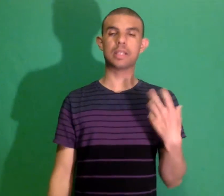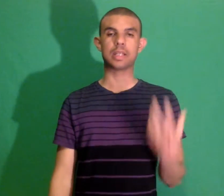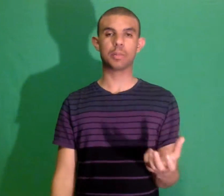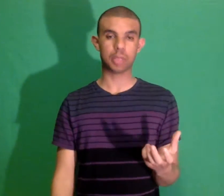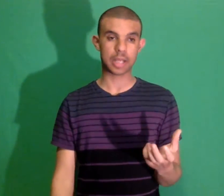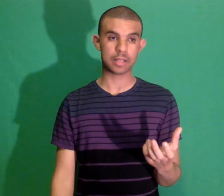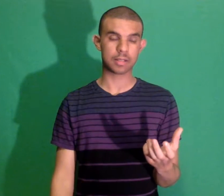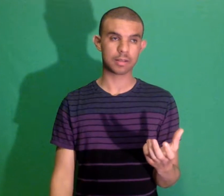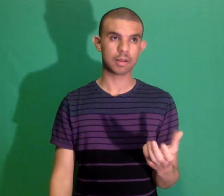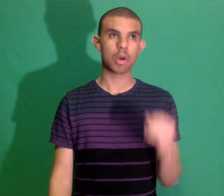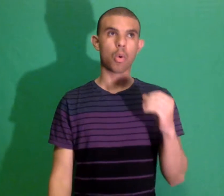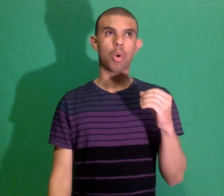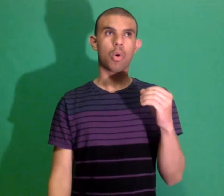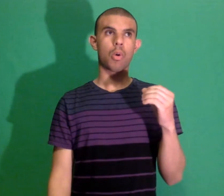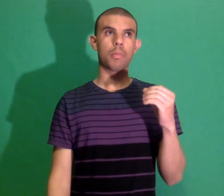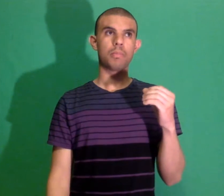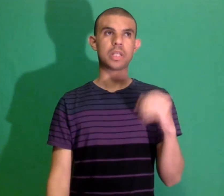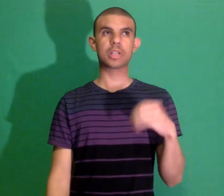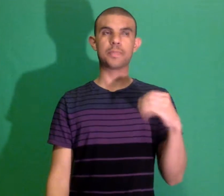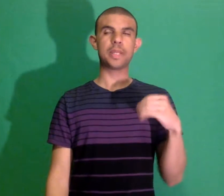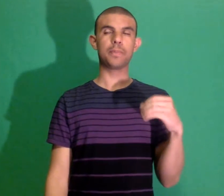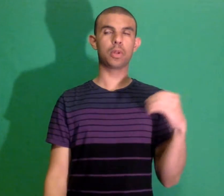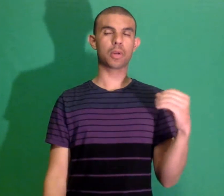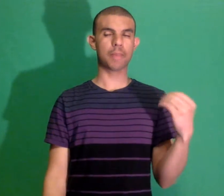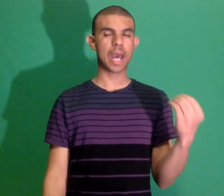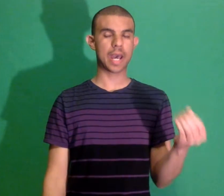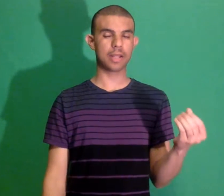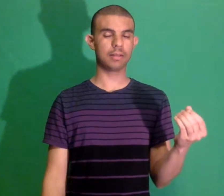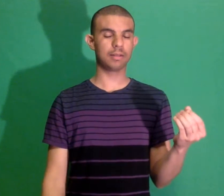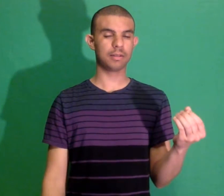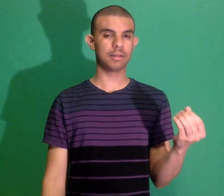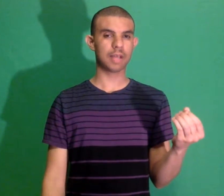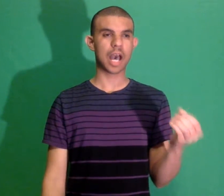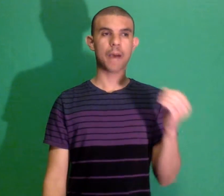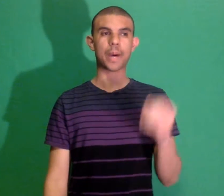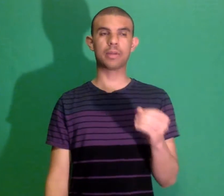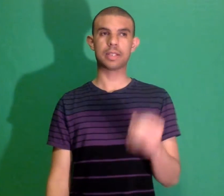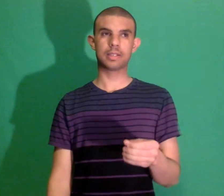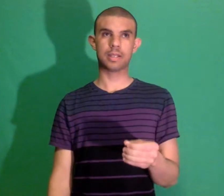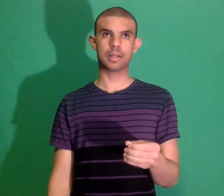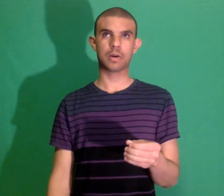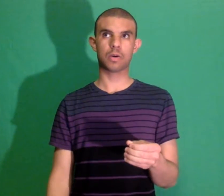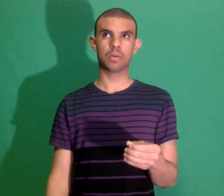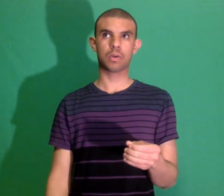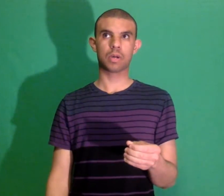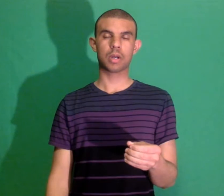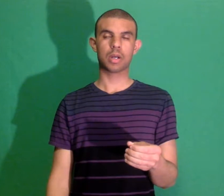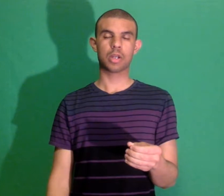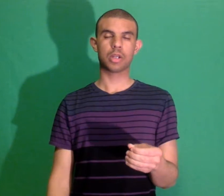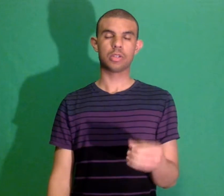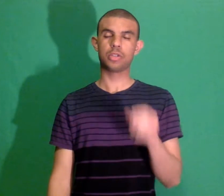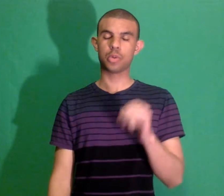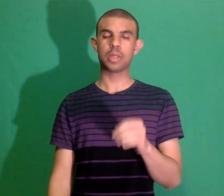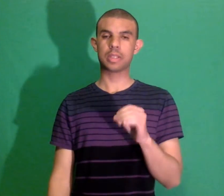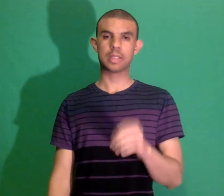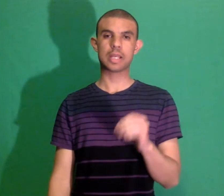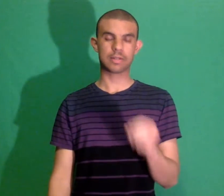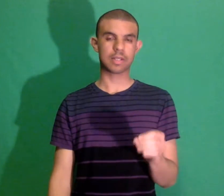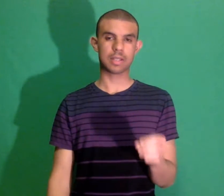complains because people are mad about Nintendo doing the DLC thing